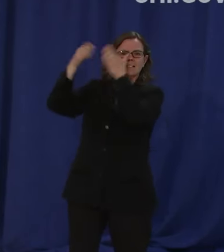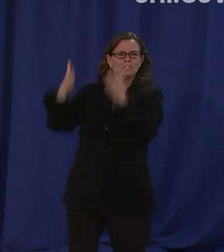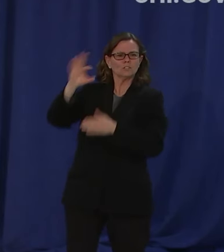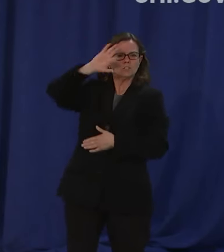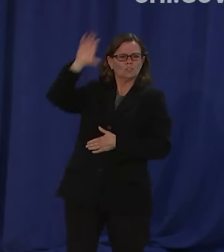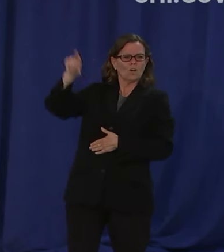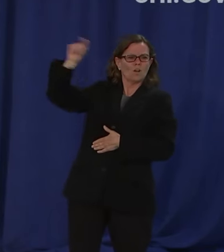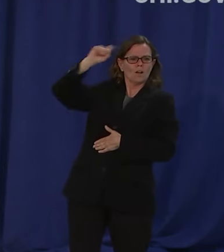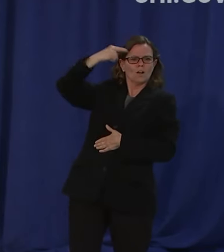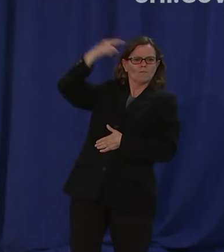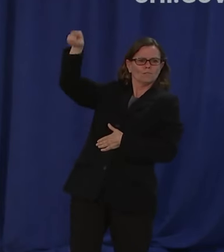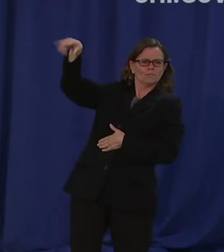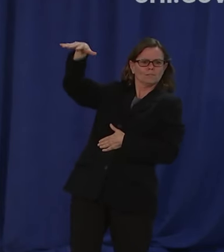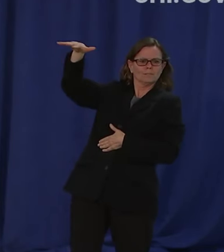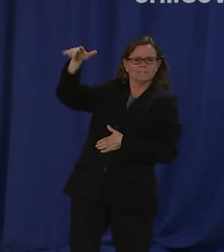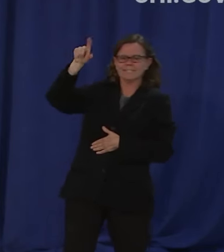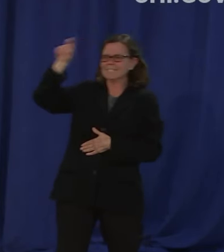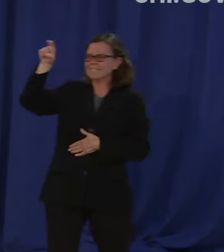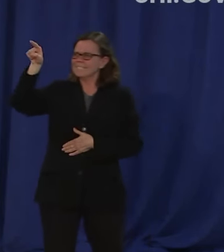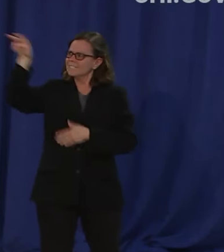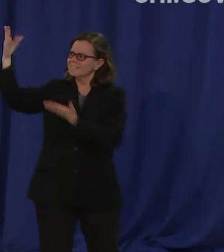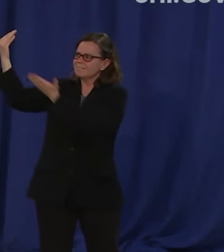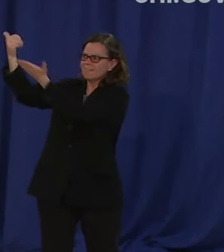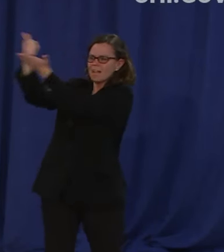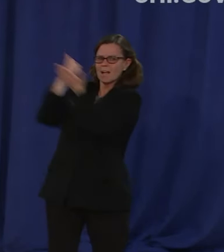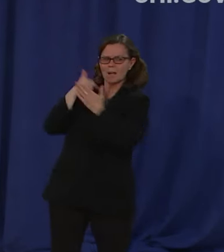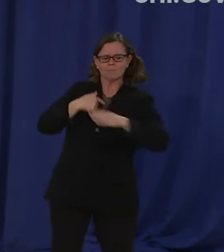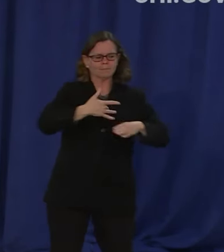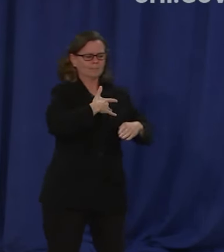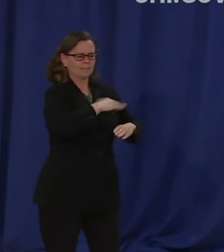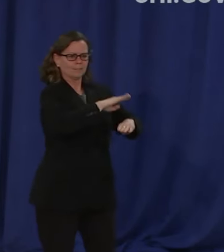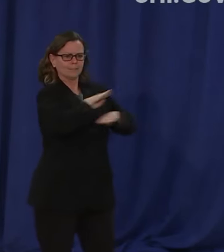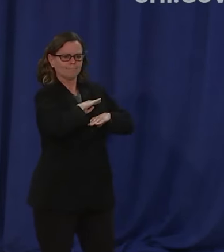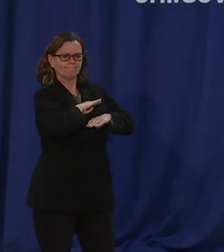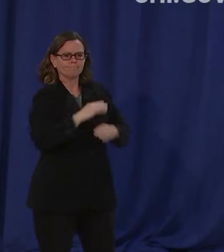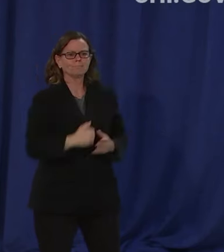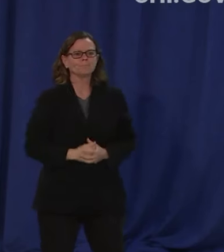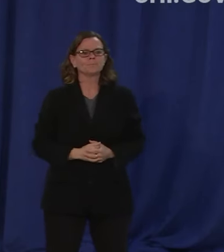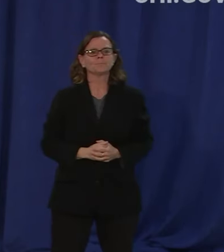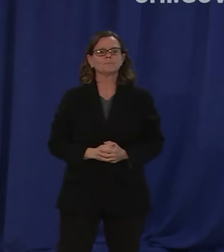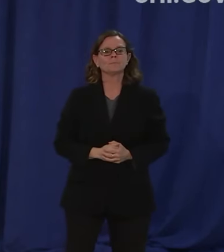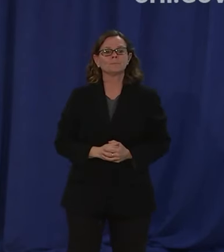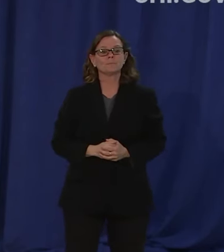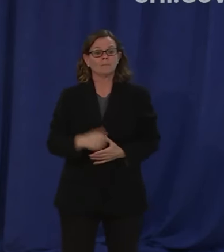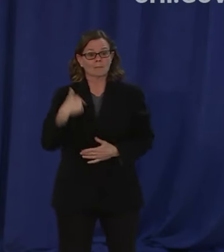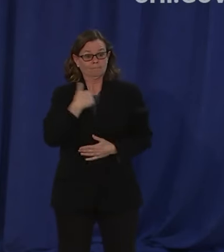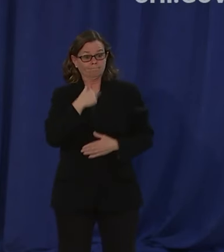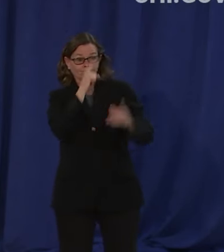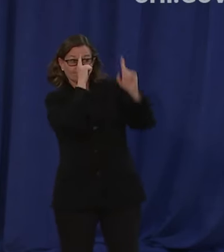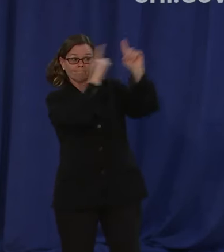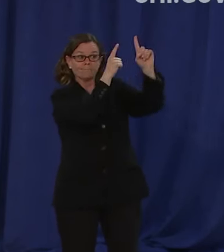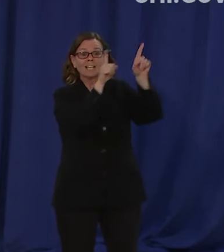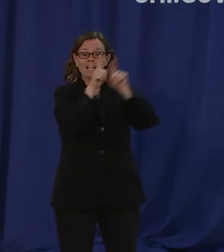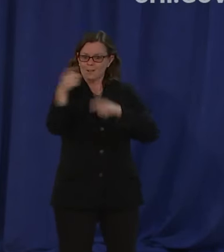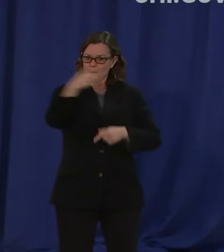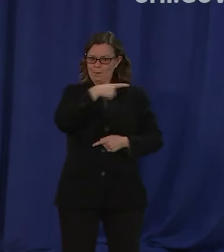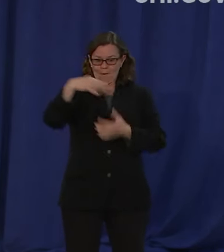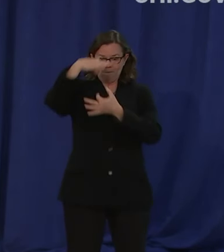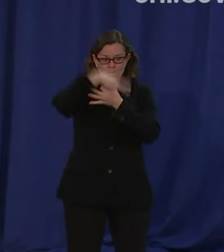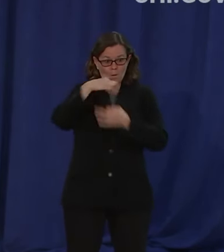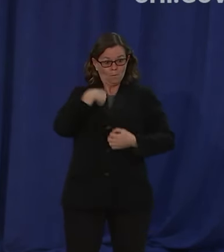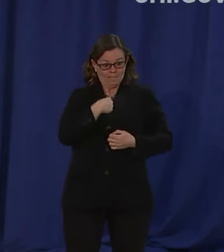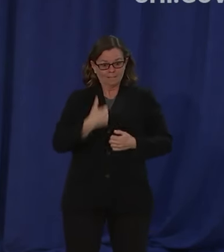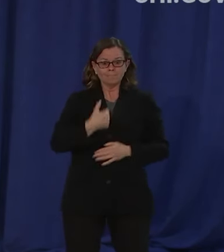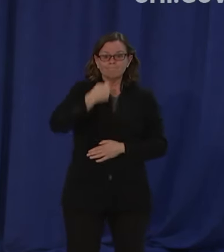services are being delivered. Our mission as elected leaders and public servants is, in fact, important now